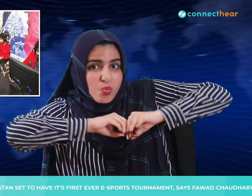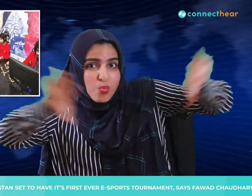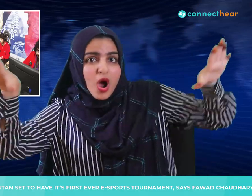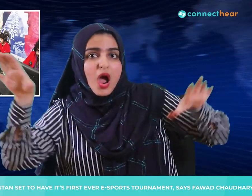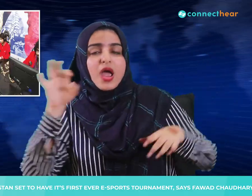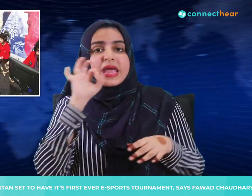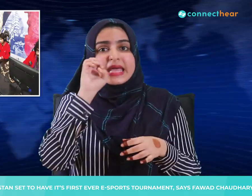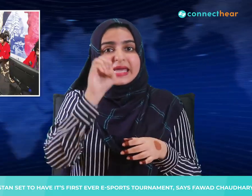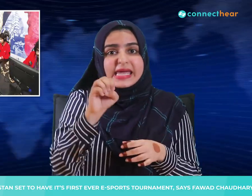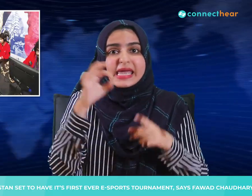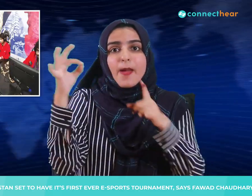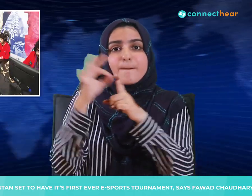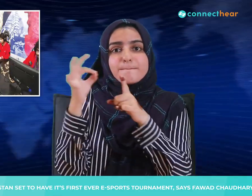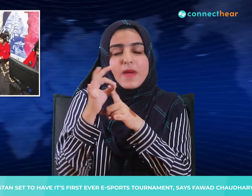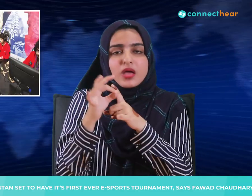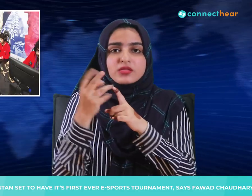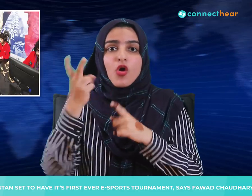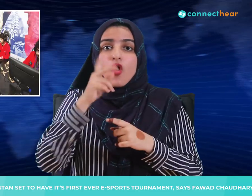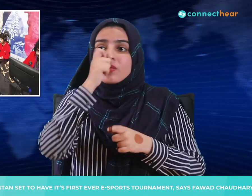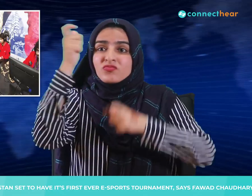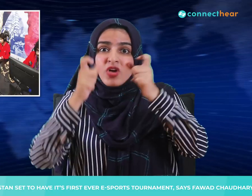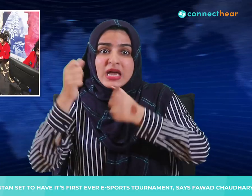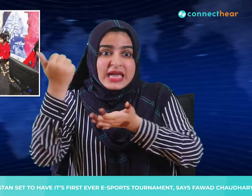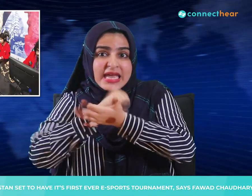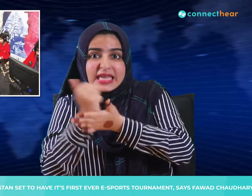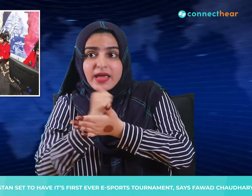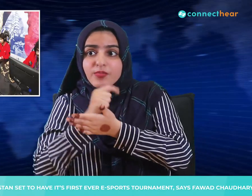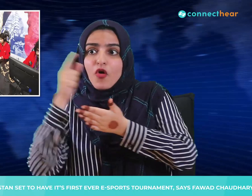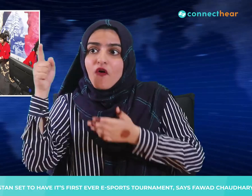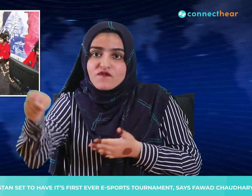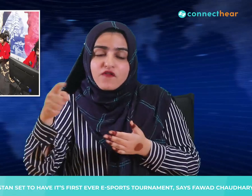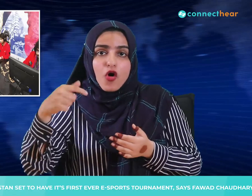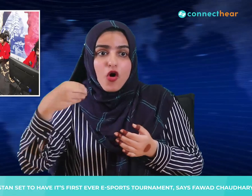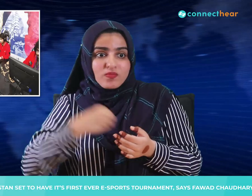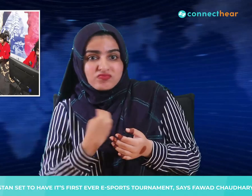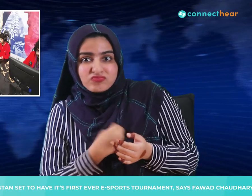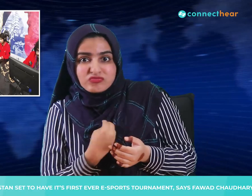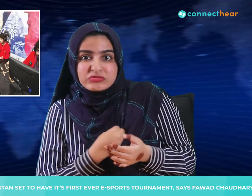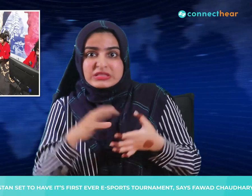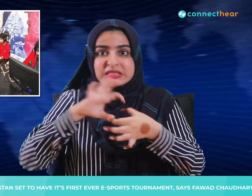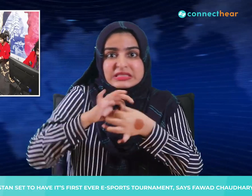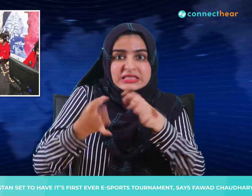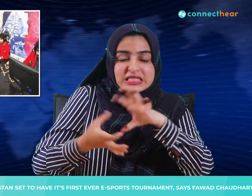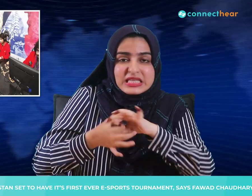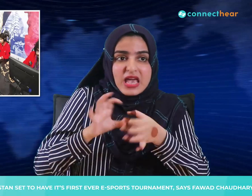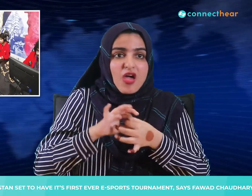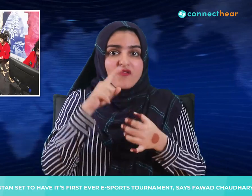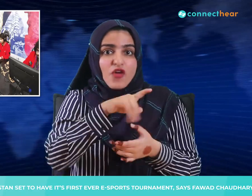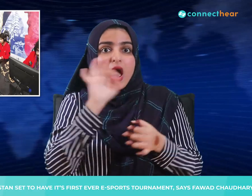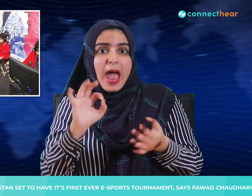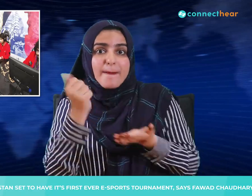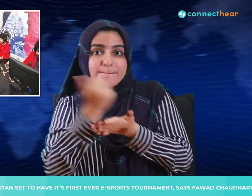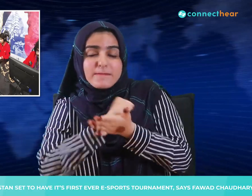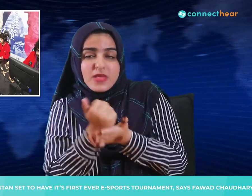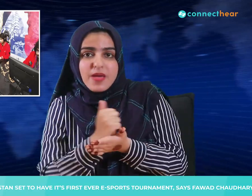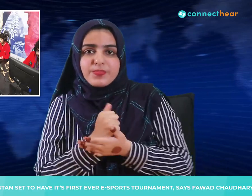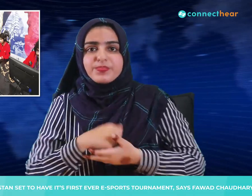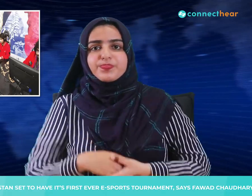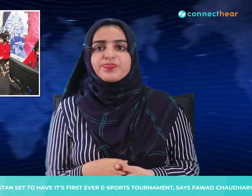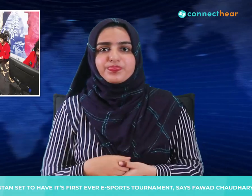further awareness of ePAC and enabling gamers to pursue careers as eSports athletes. Pakistan is